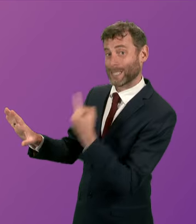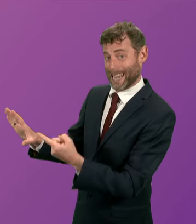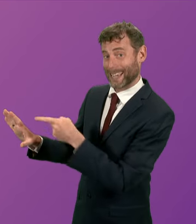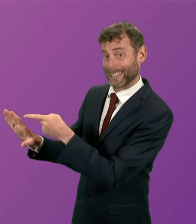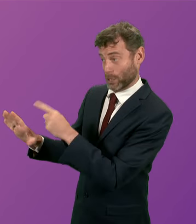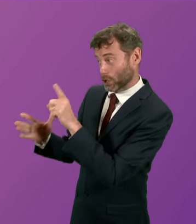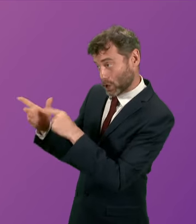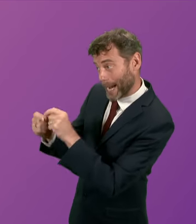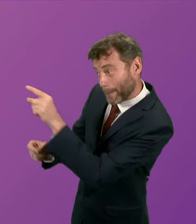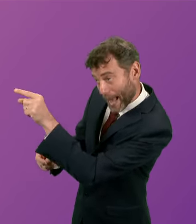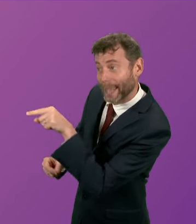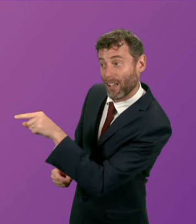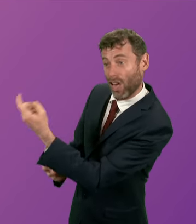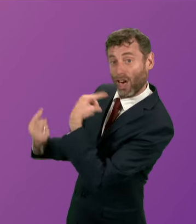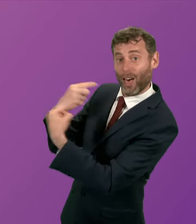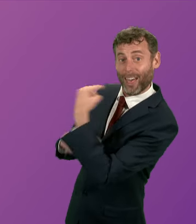Now, you see,